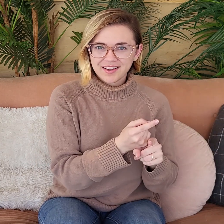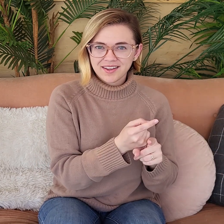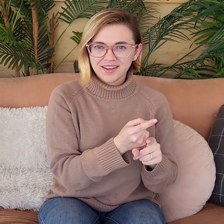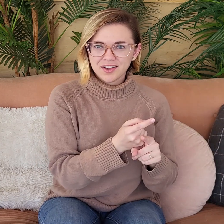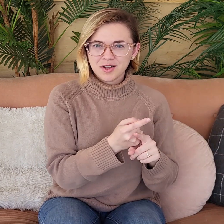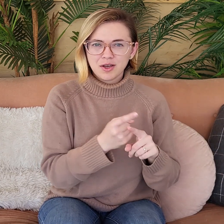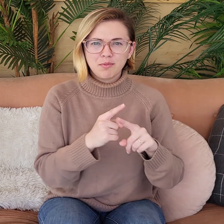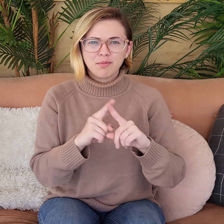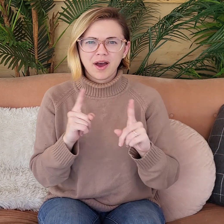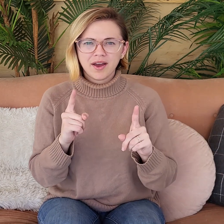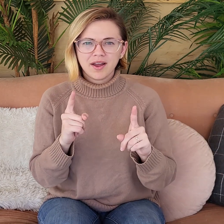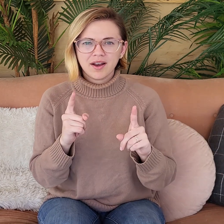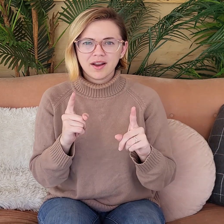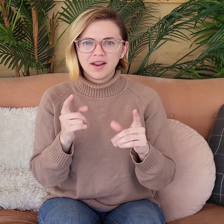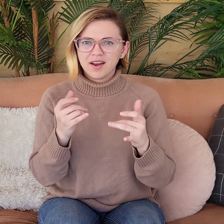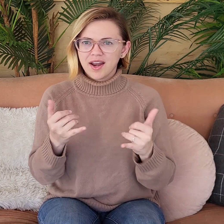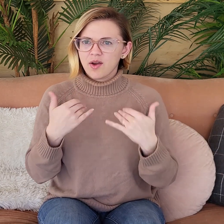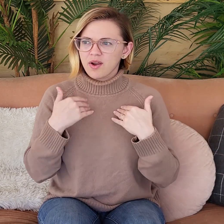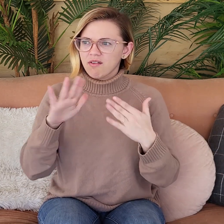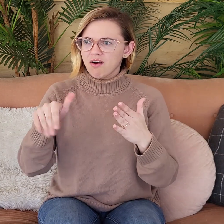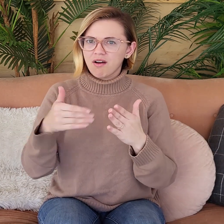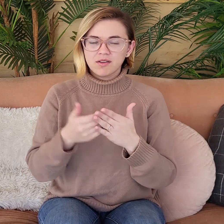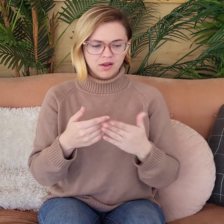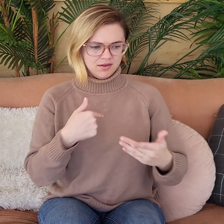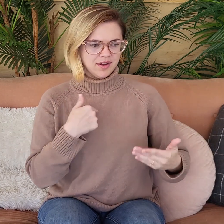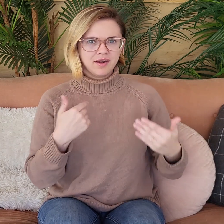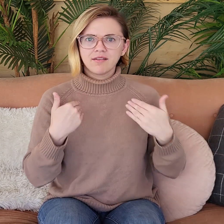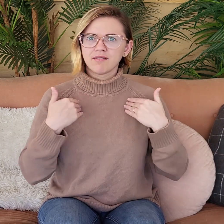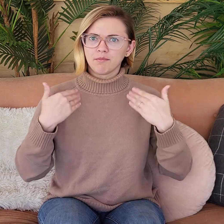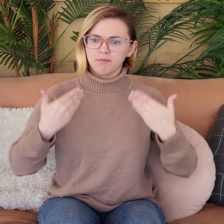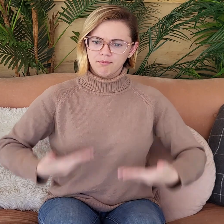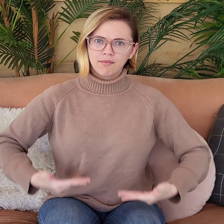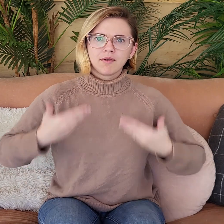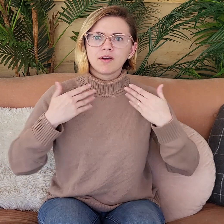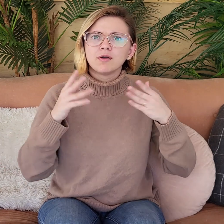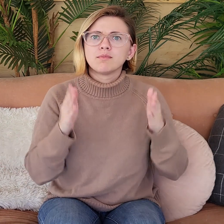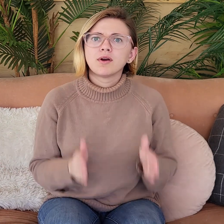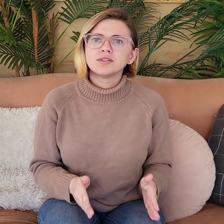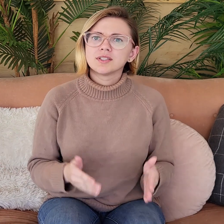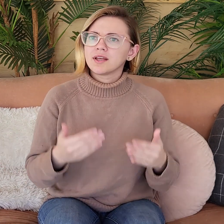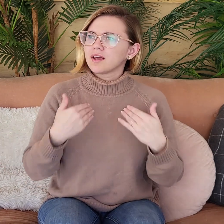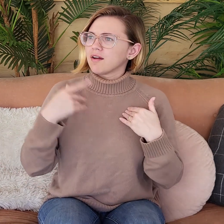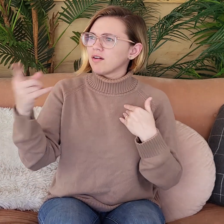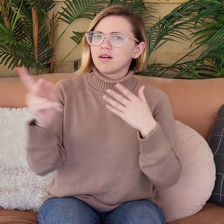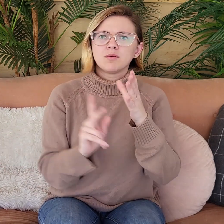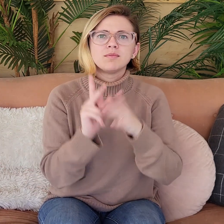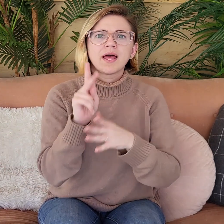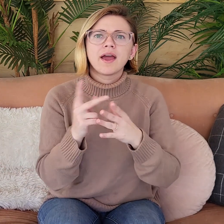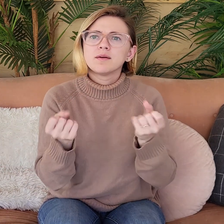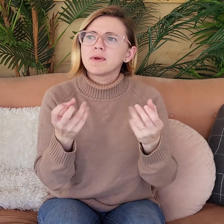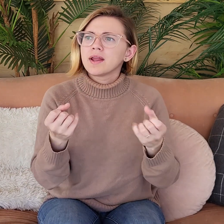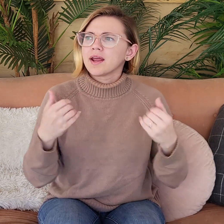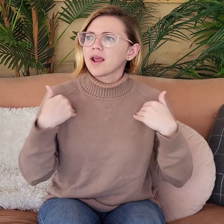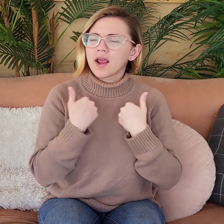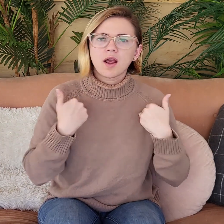there, right? But now we have all of these things, we have people,